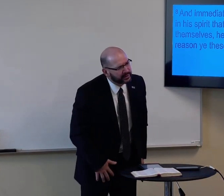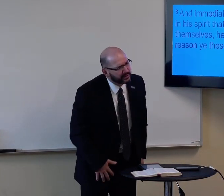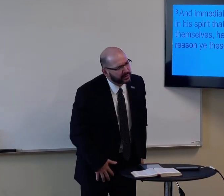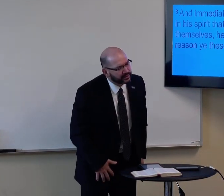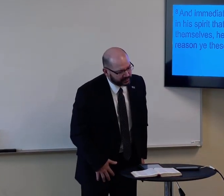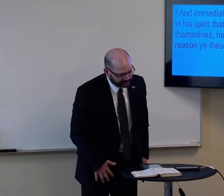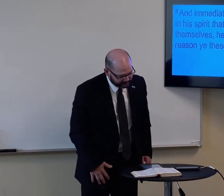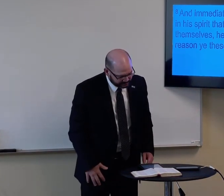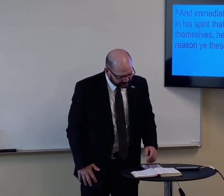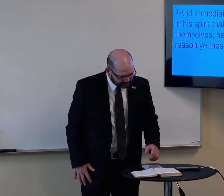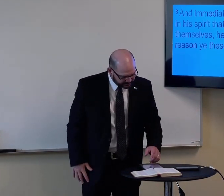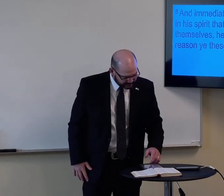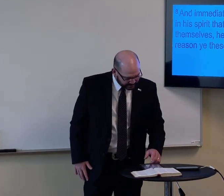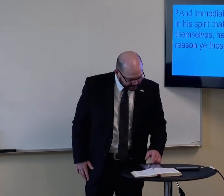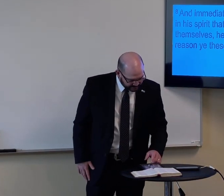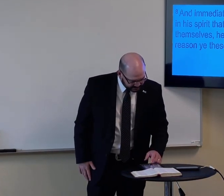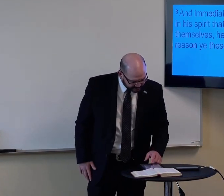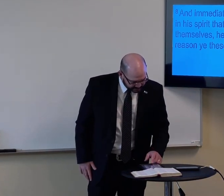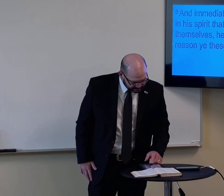why reason you these things in your hearts?